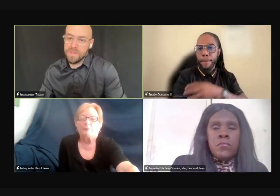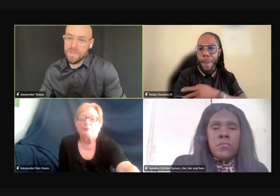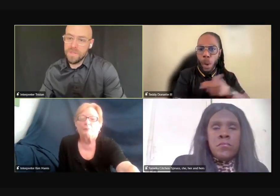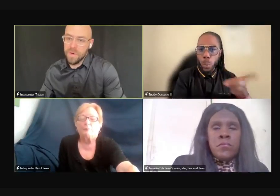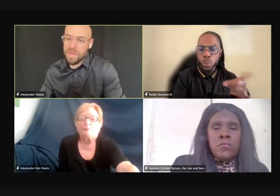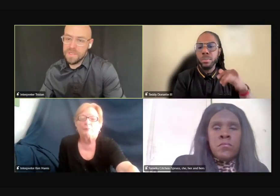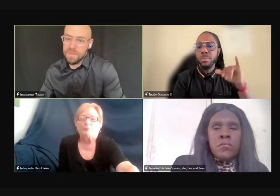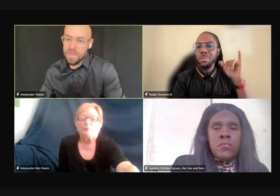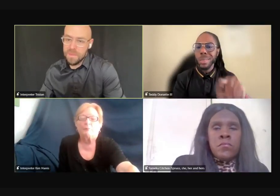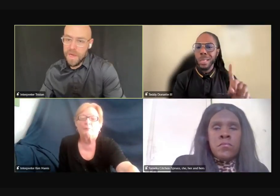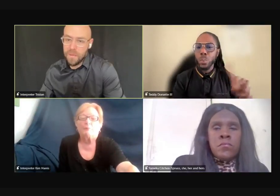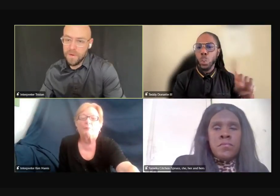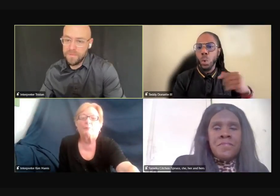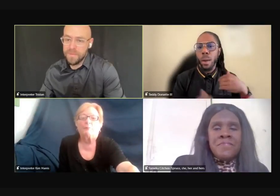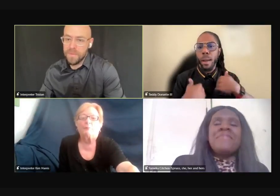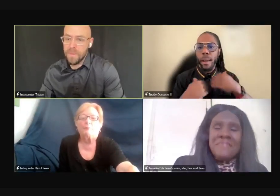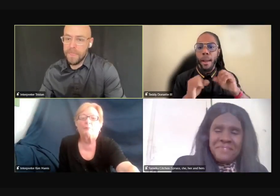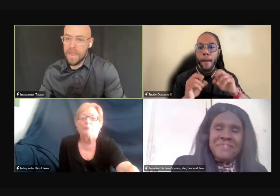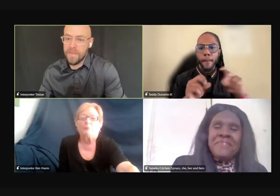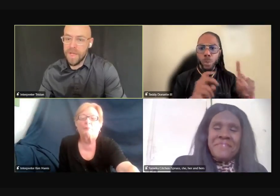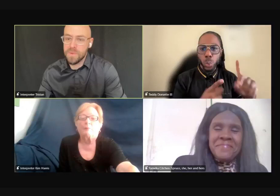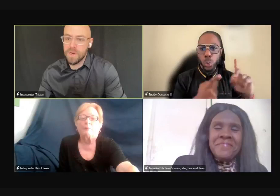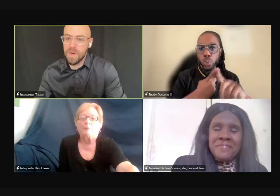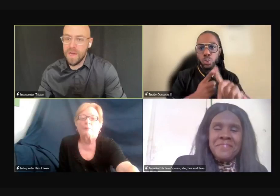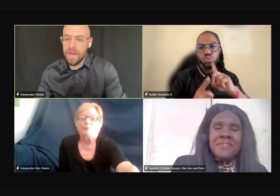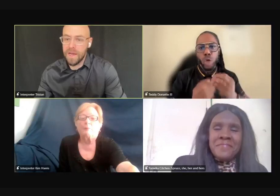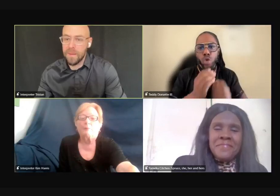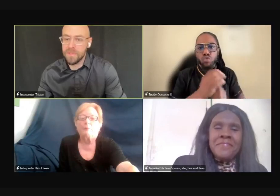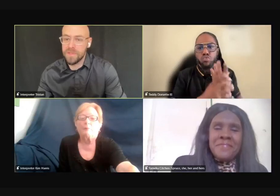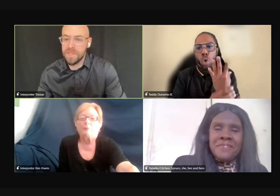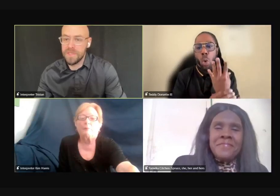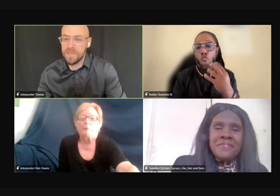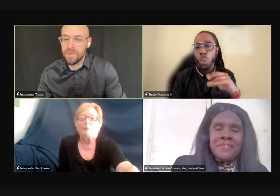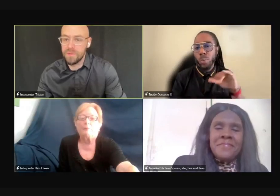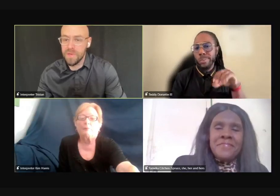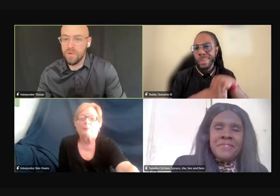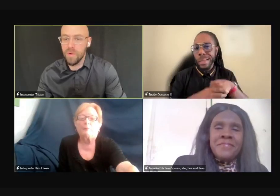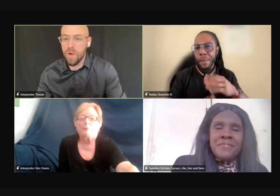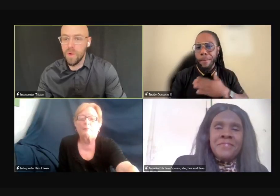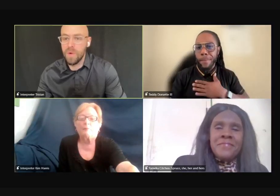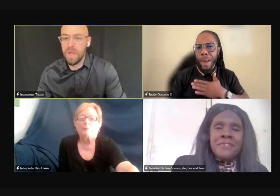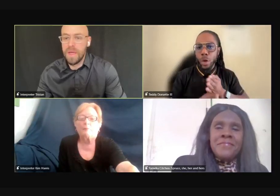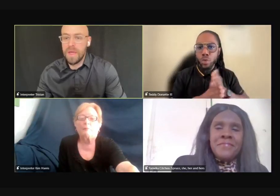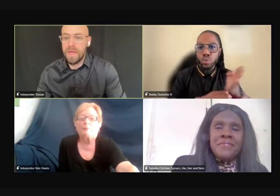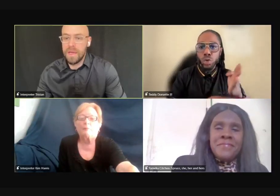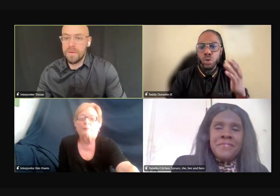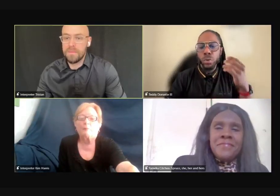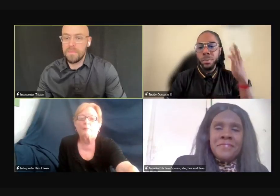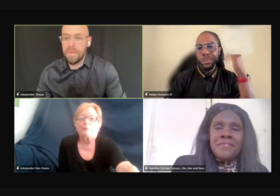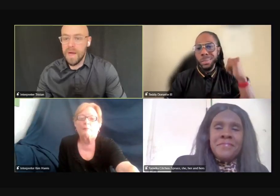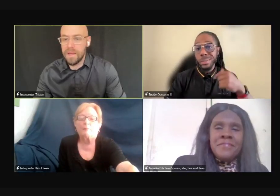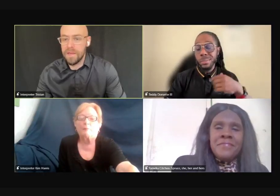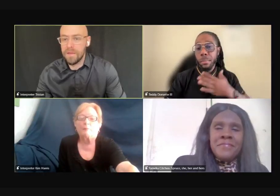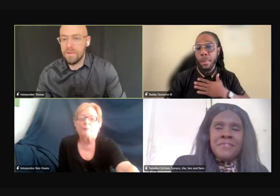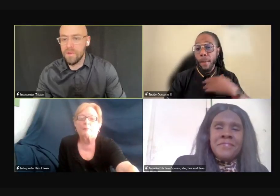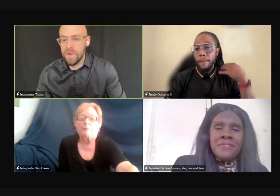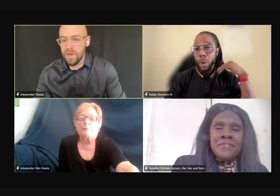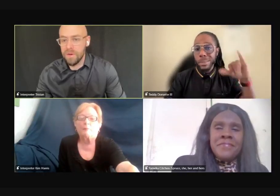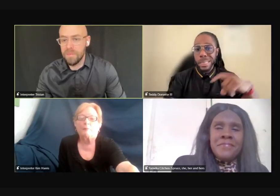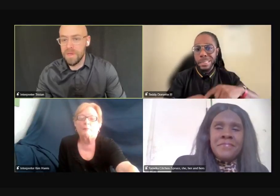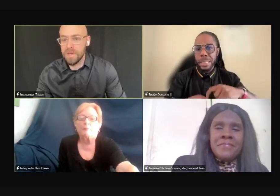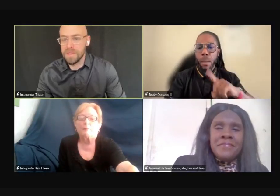I worked for was the Detroit Disability Power. And that's where I had opportunities to really grow in my